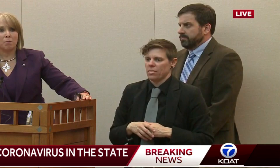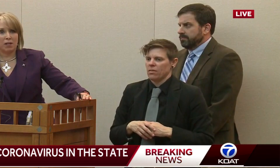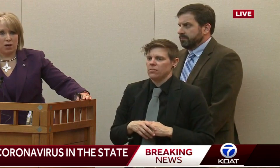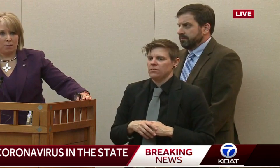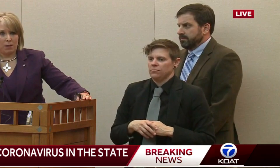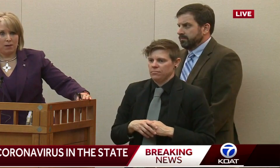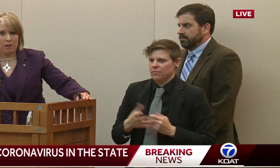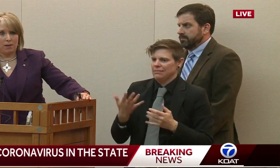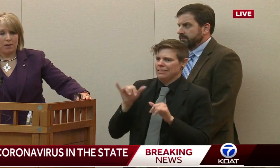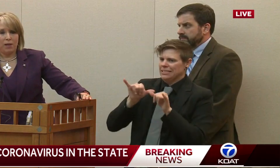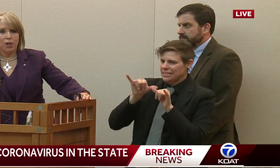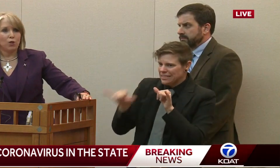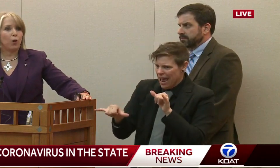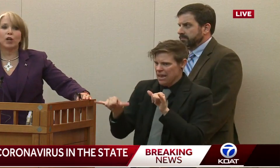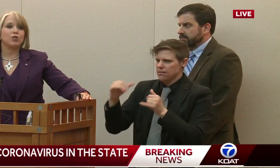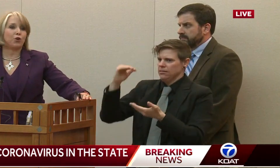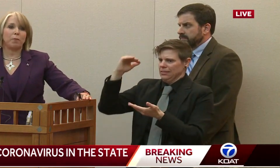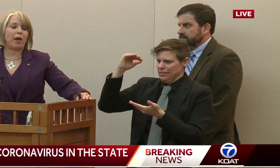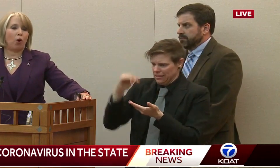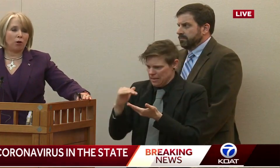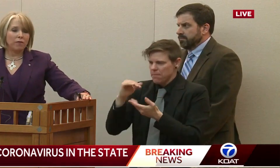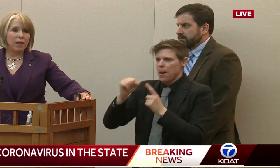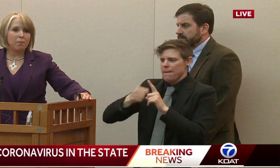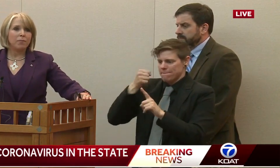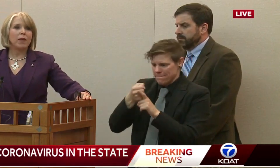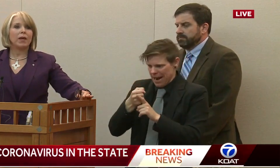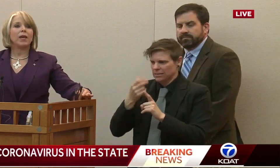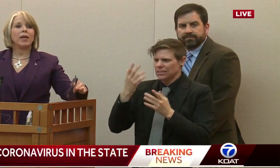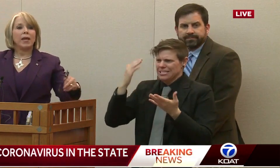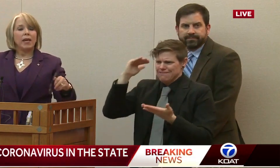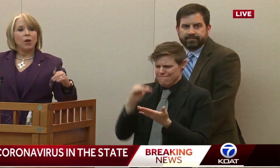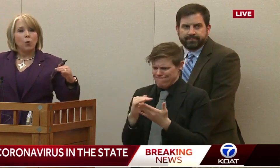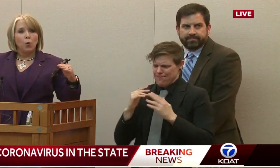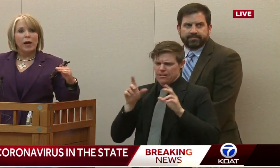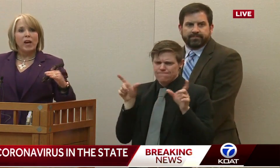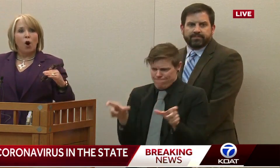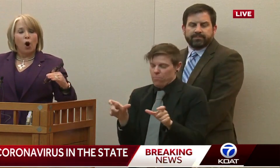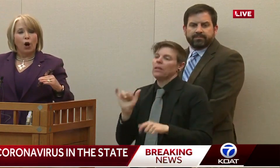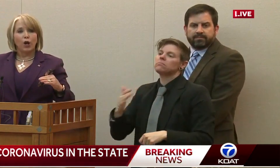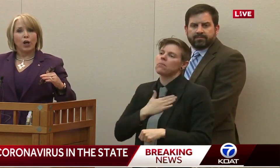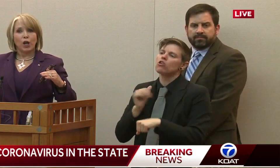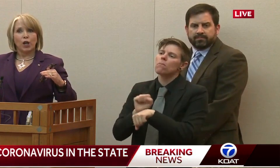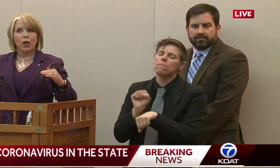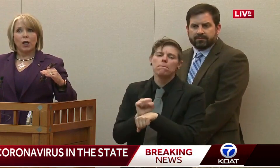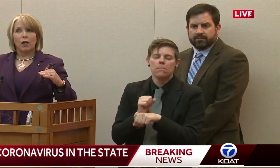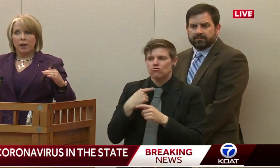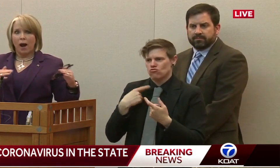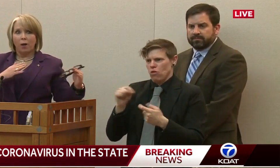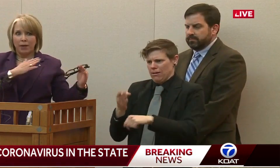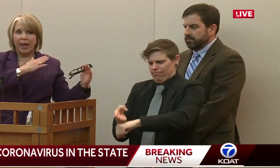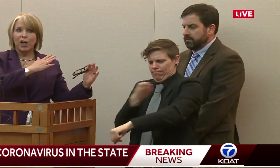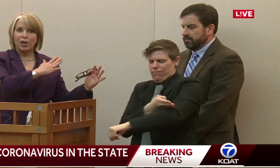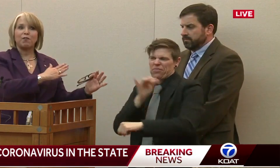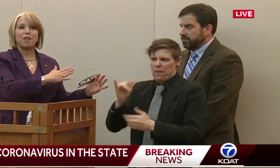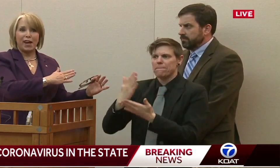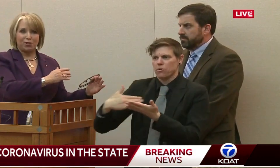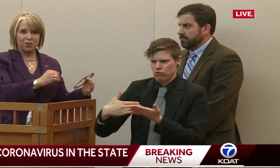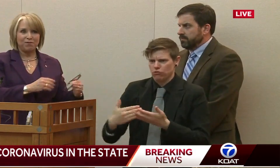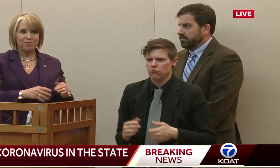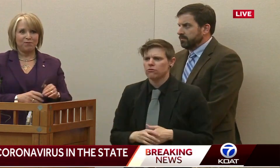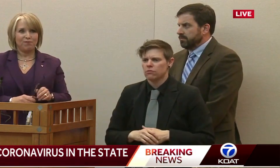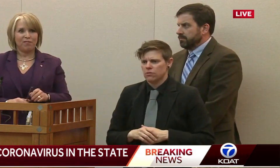is my job. So we're concerned about all of them. We are, and I'm going to get